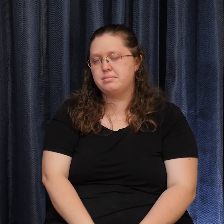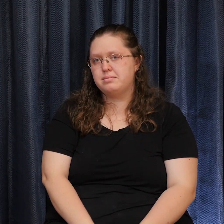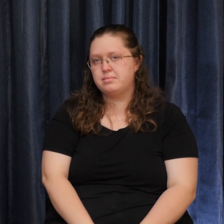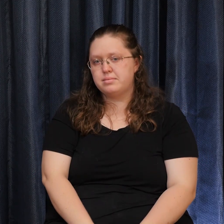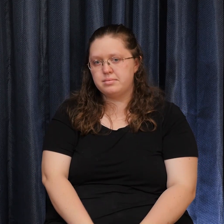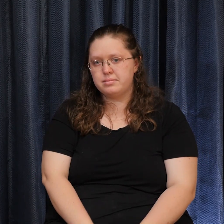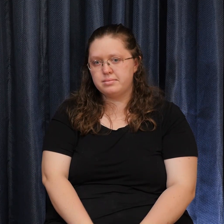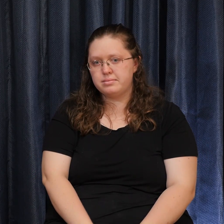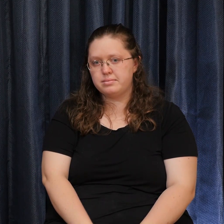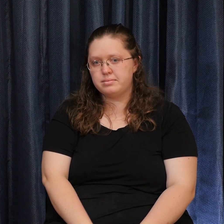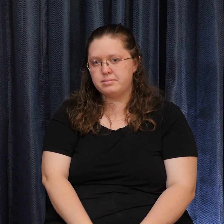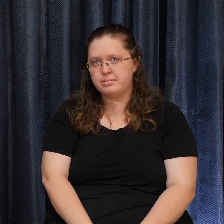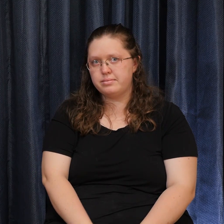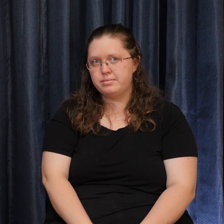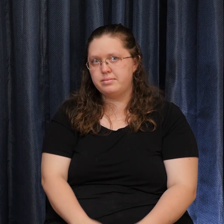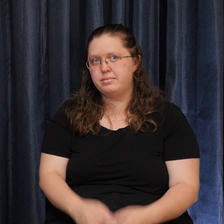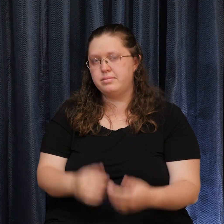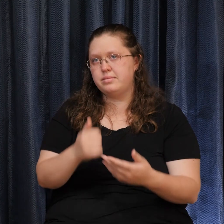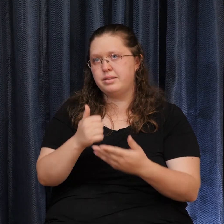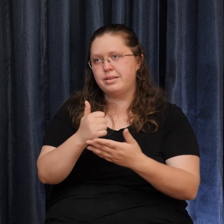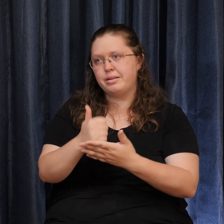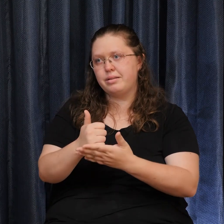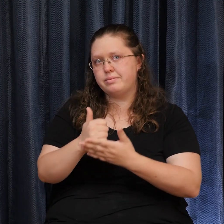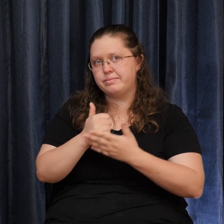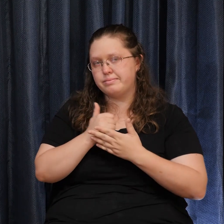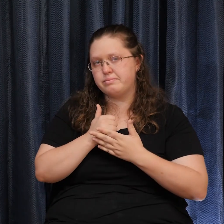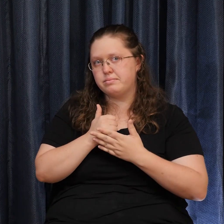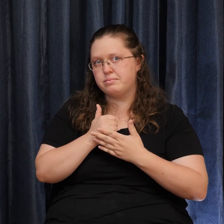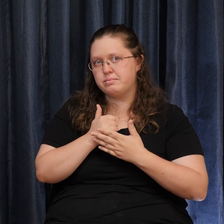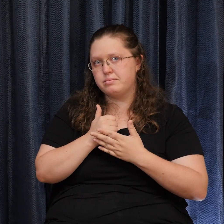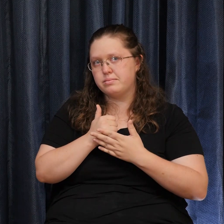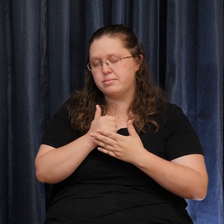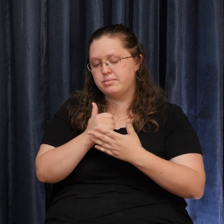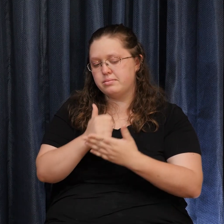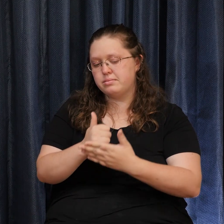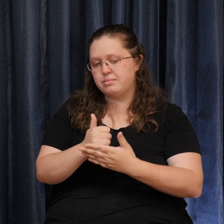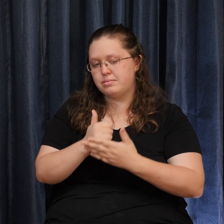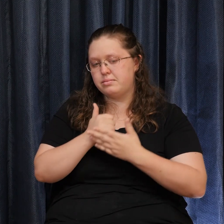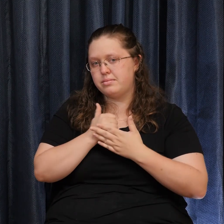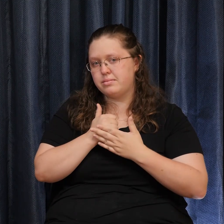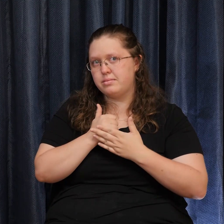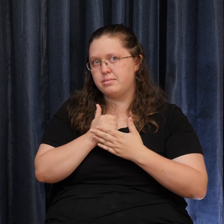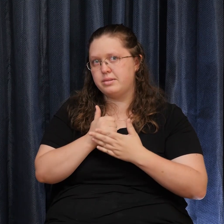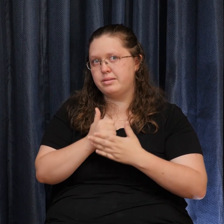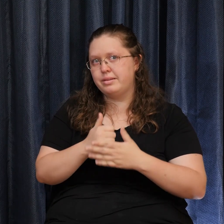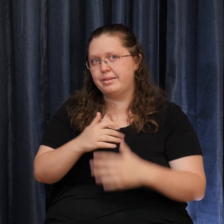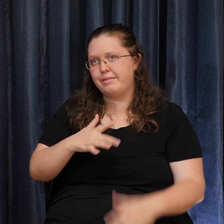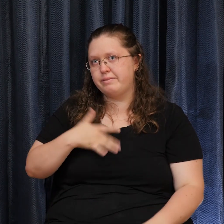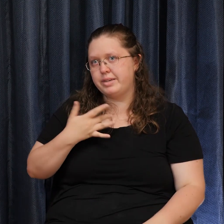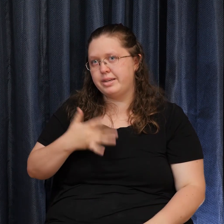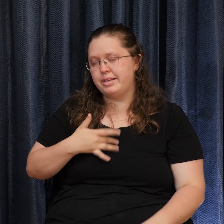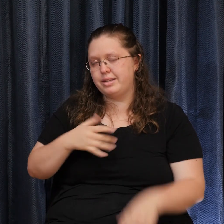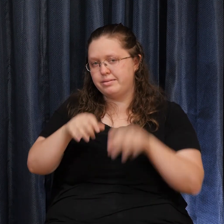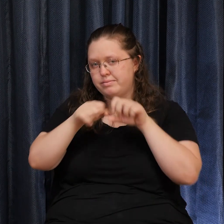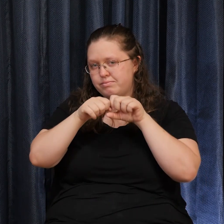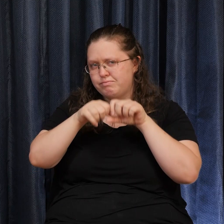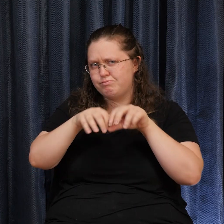Help me Help me Extend that feeling To All of